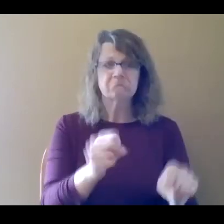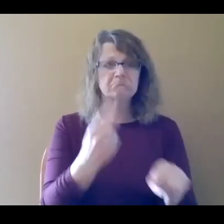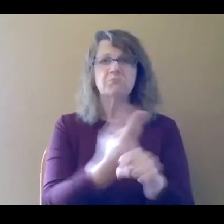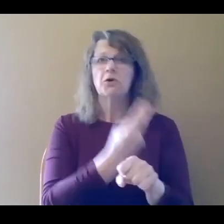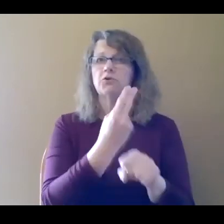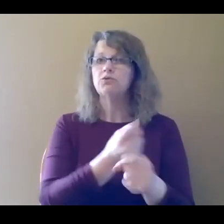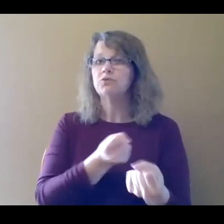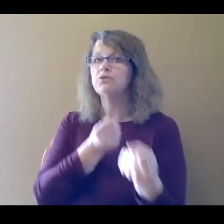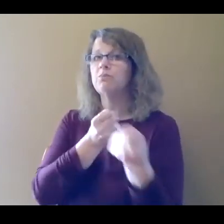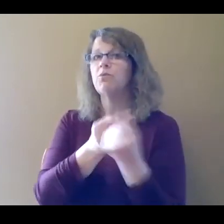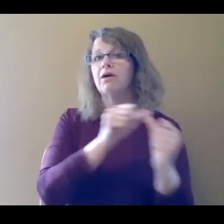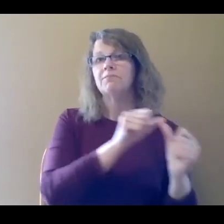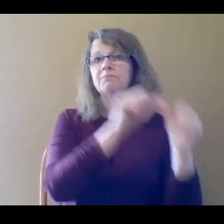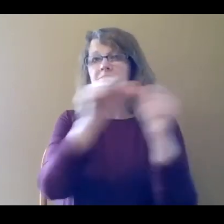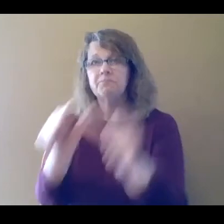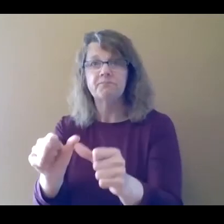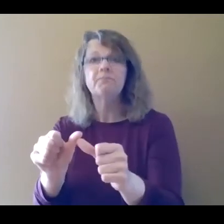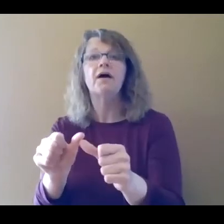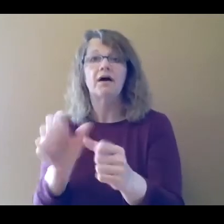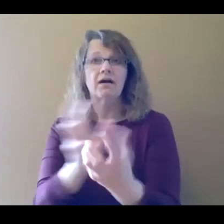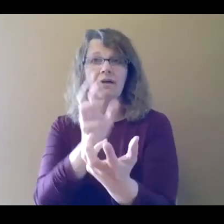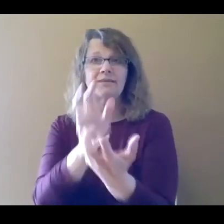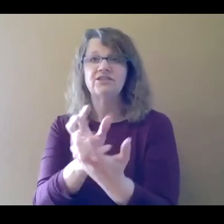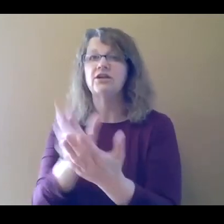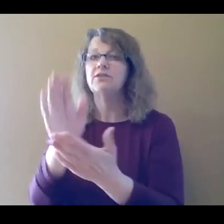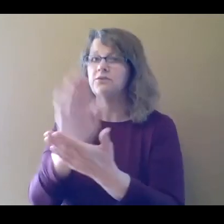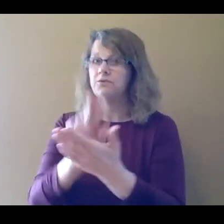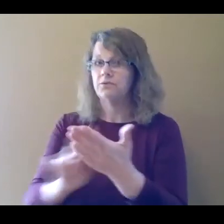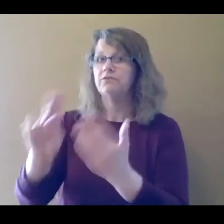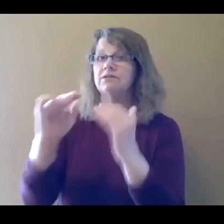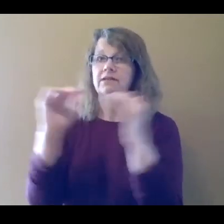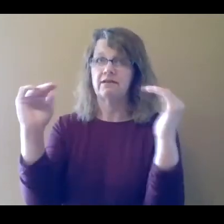support the continuation of accommodations at the university level.